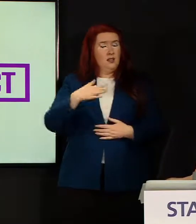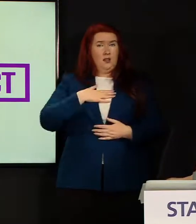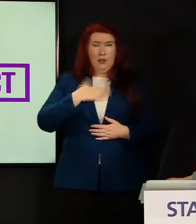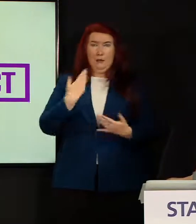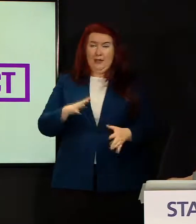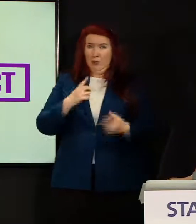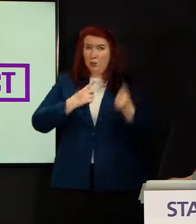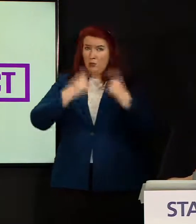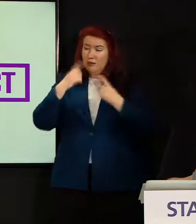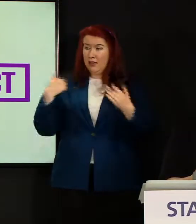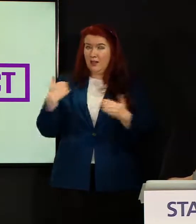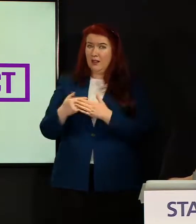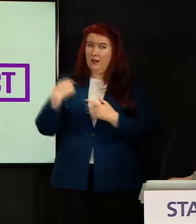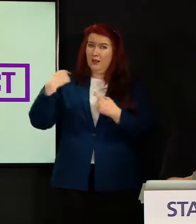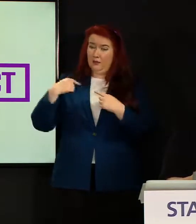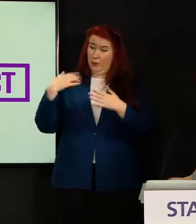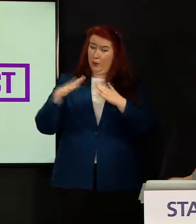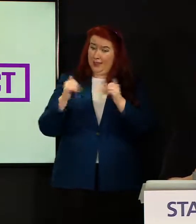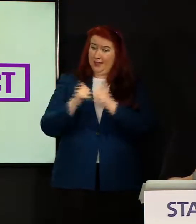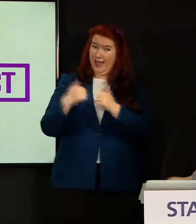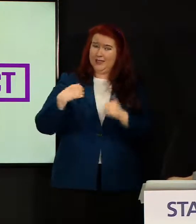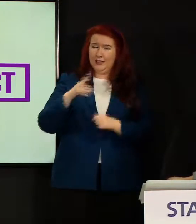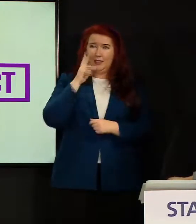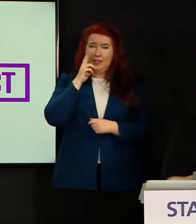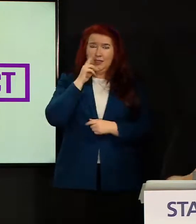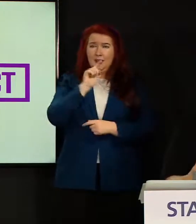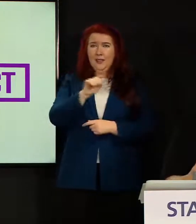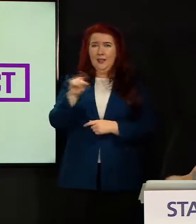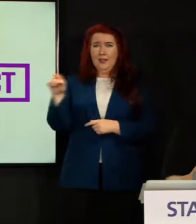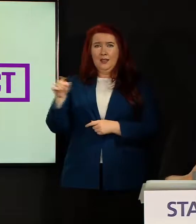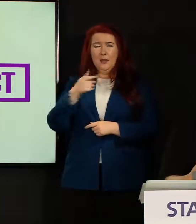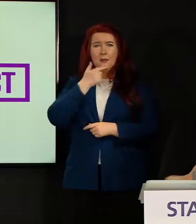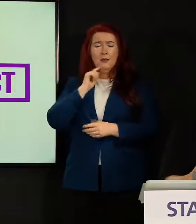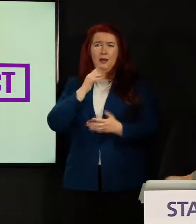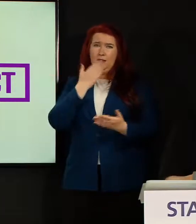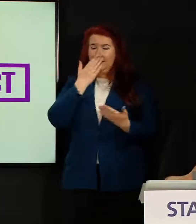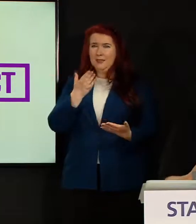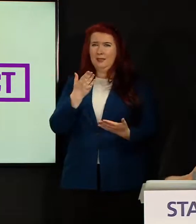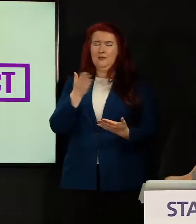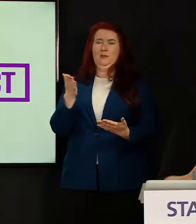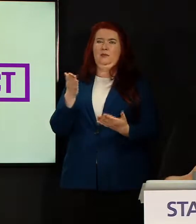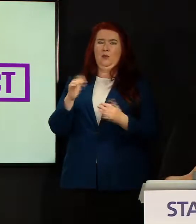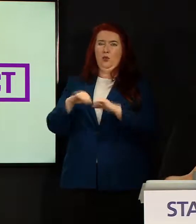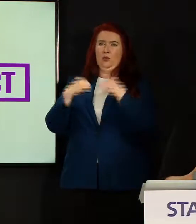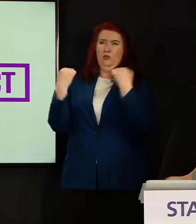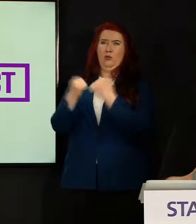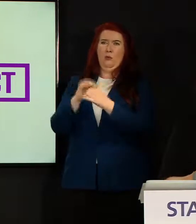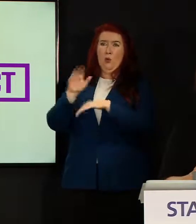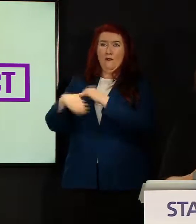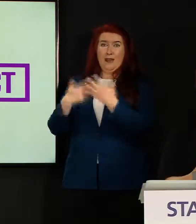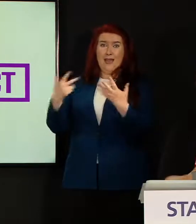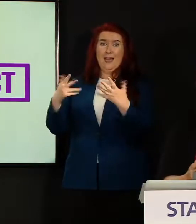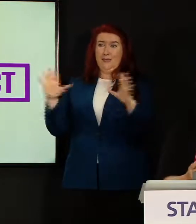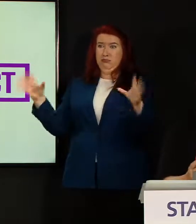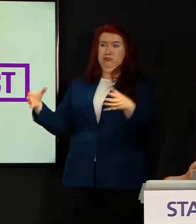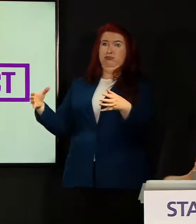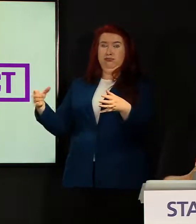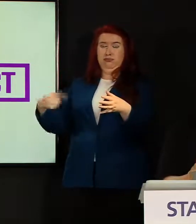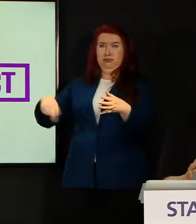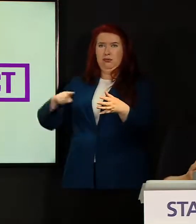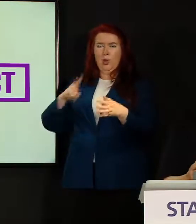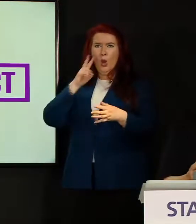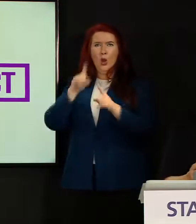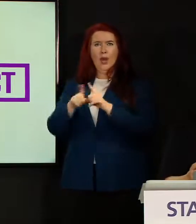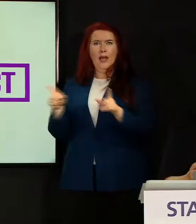over this weekend to see people who are out appearing to be in groups of more than eight, appearing to have